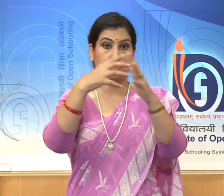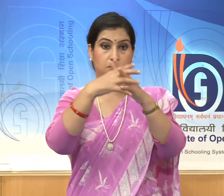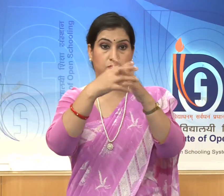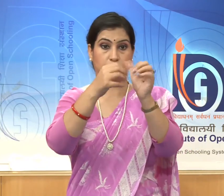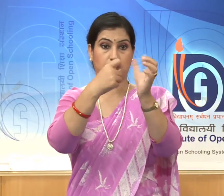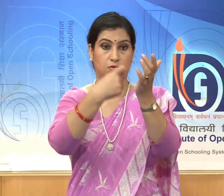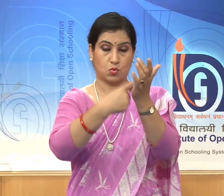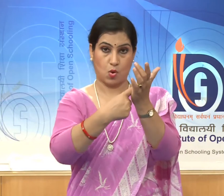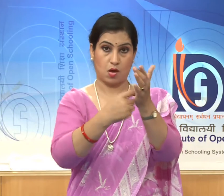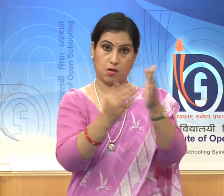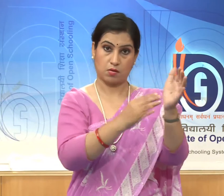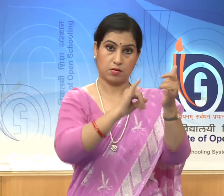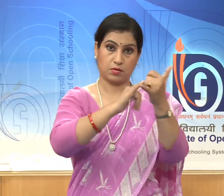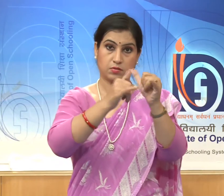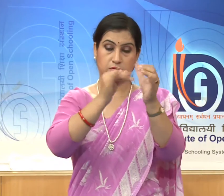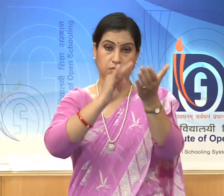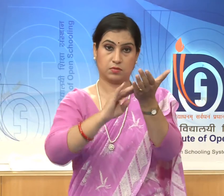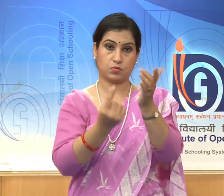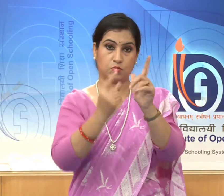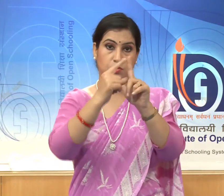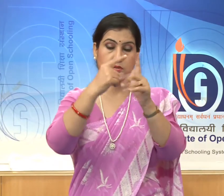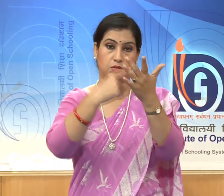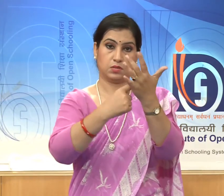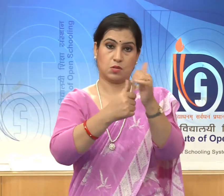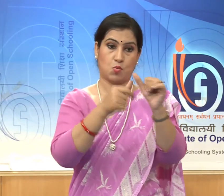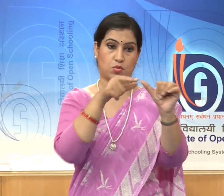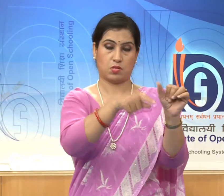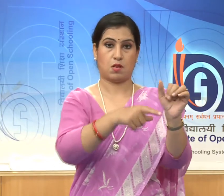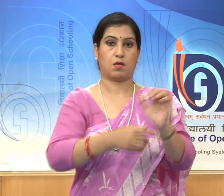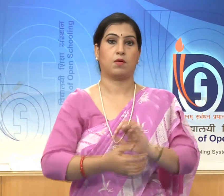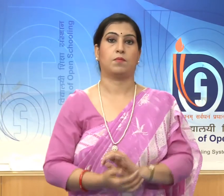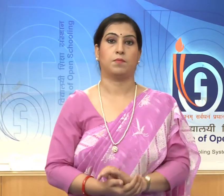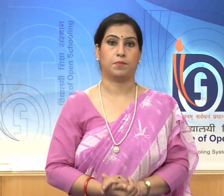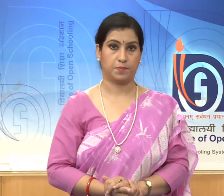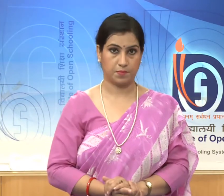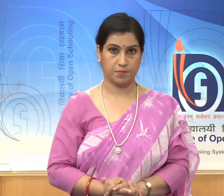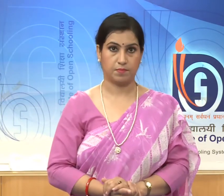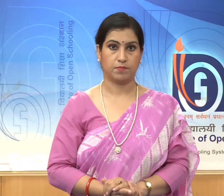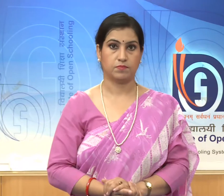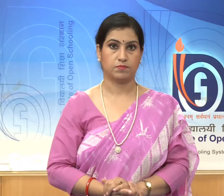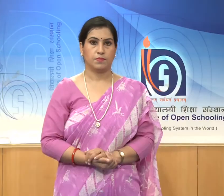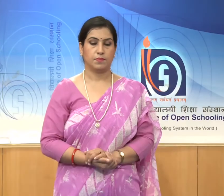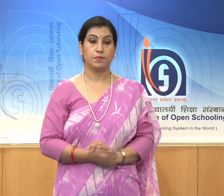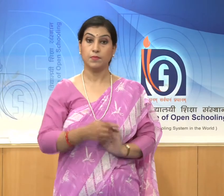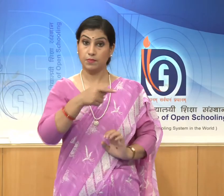which is now